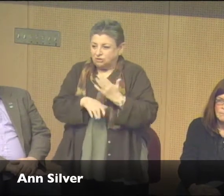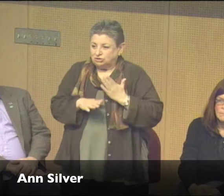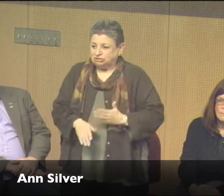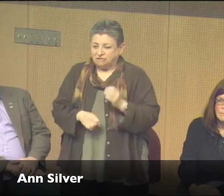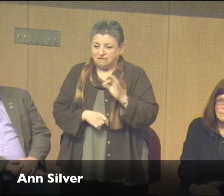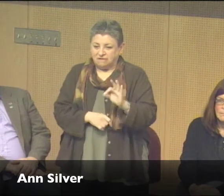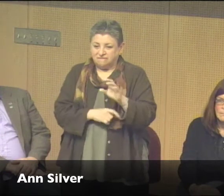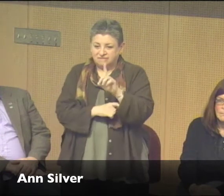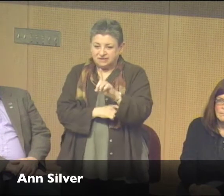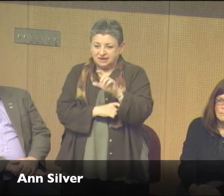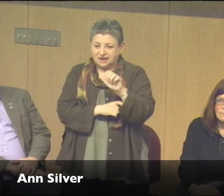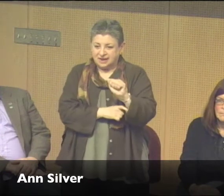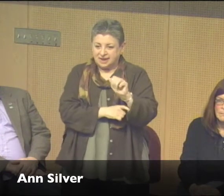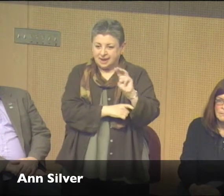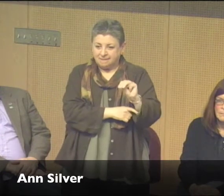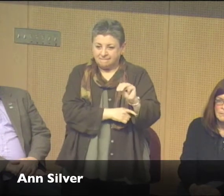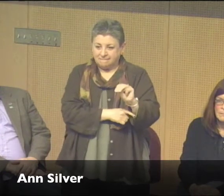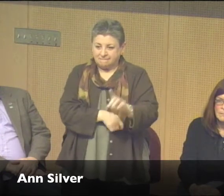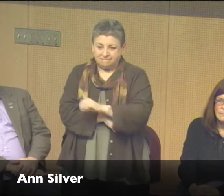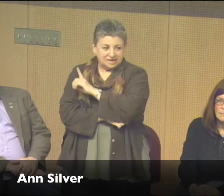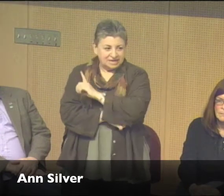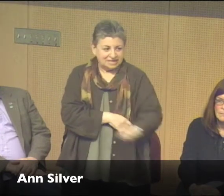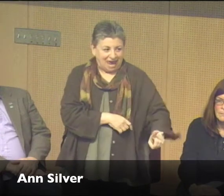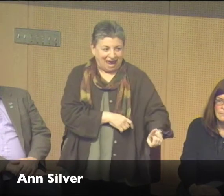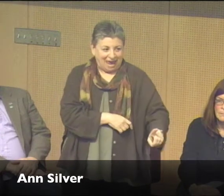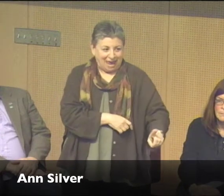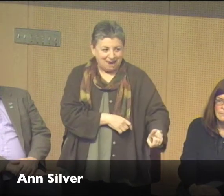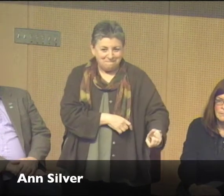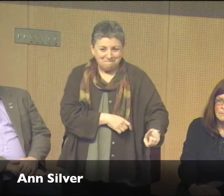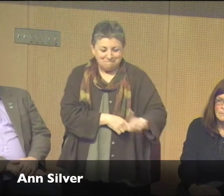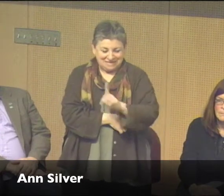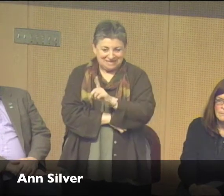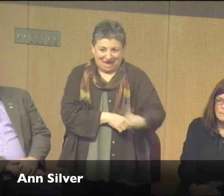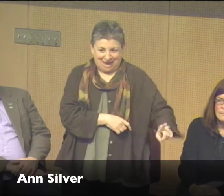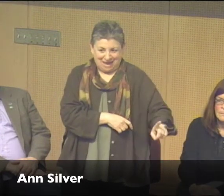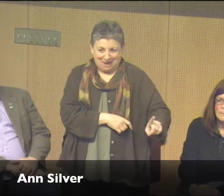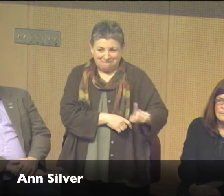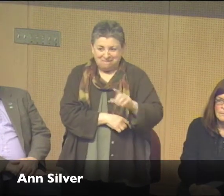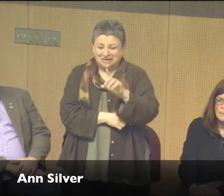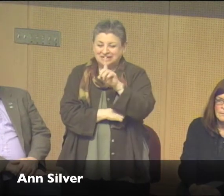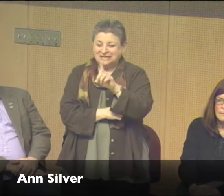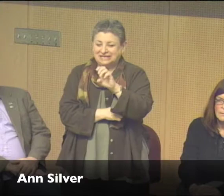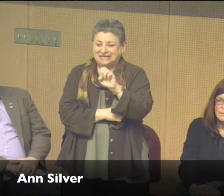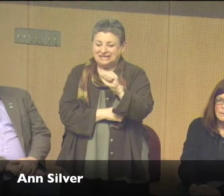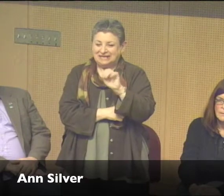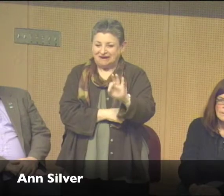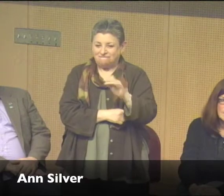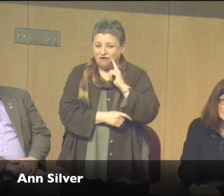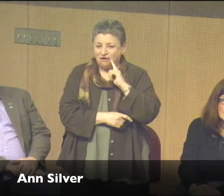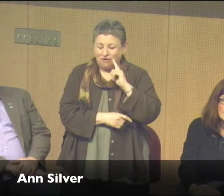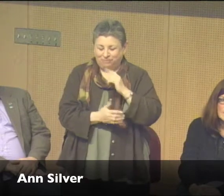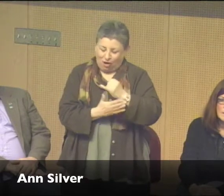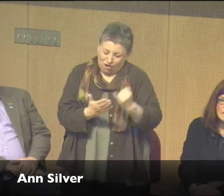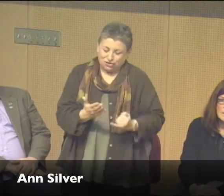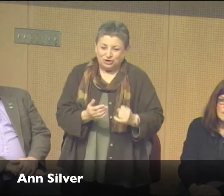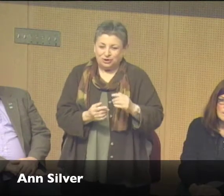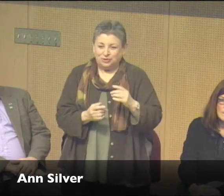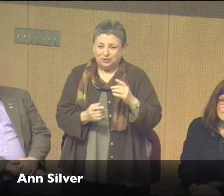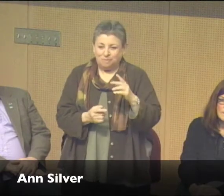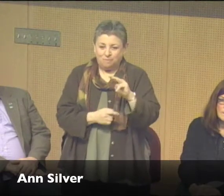was one of the founding members of the D-A-M. D-DAM. The D-A-M. Which is the Deaf Artist